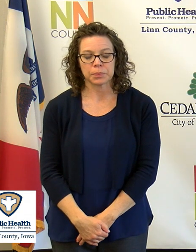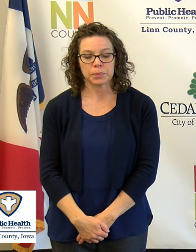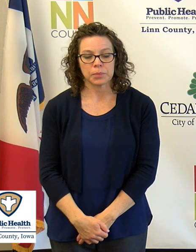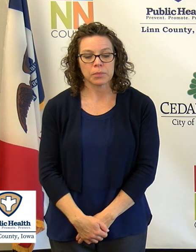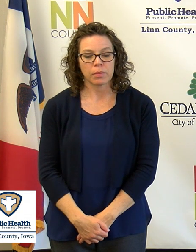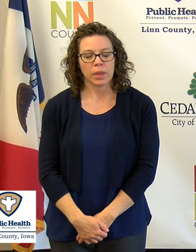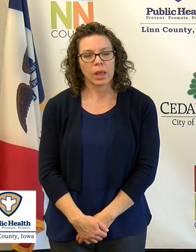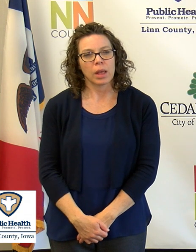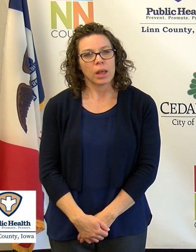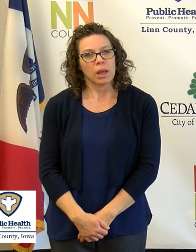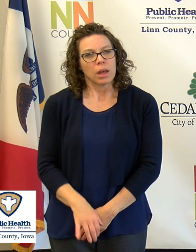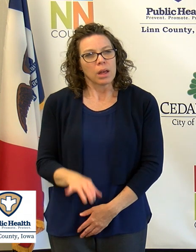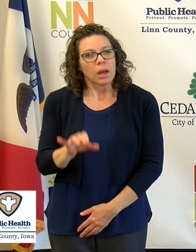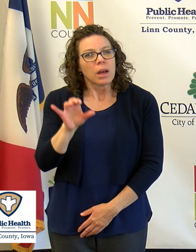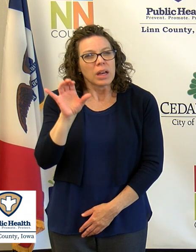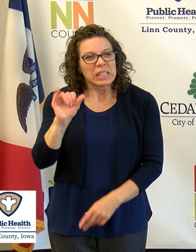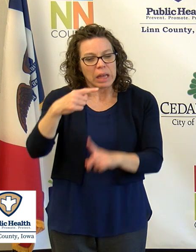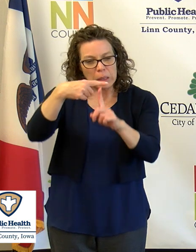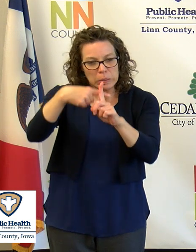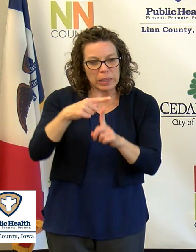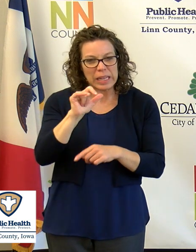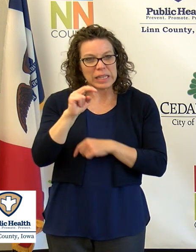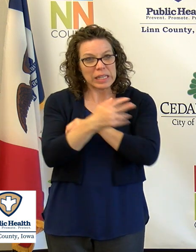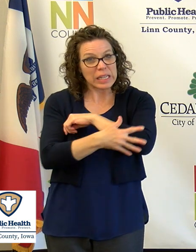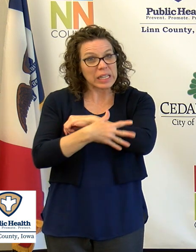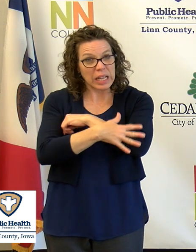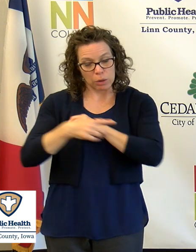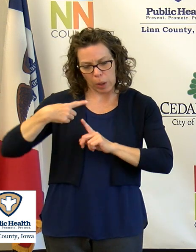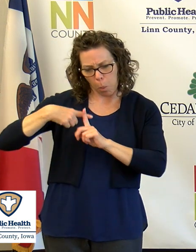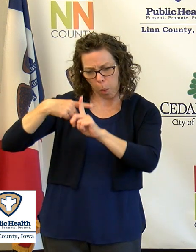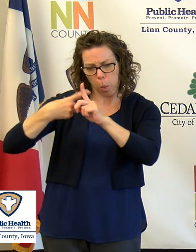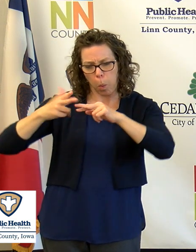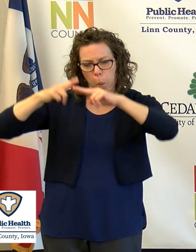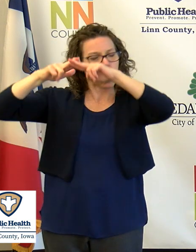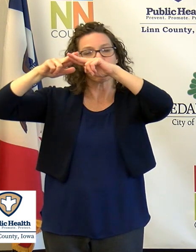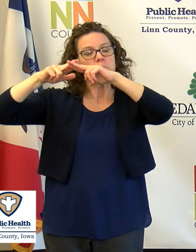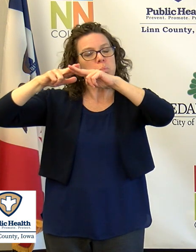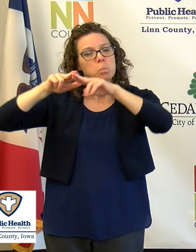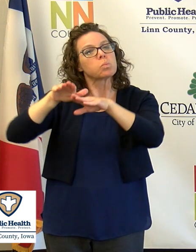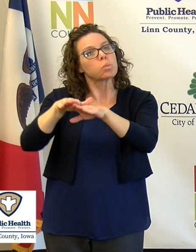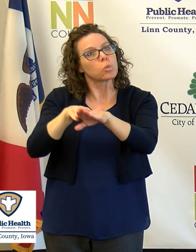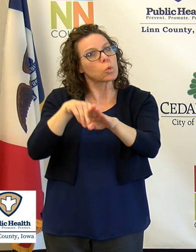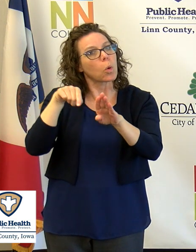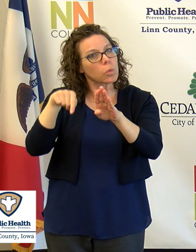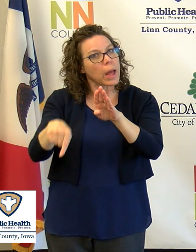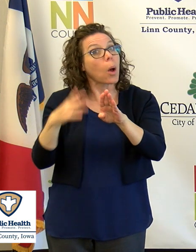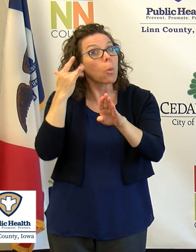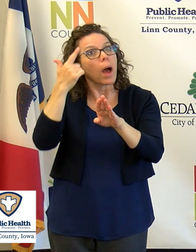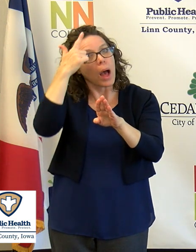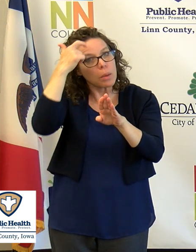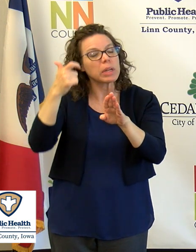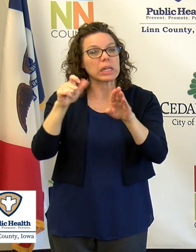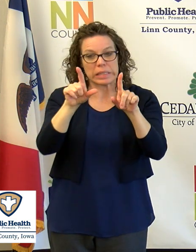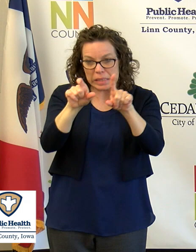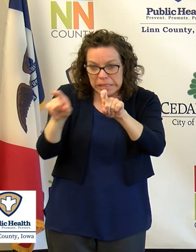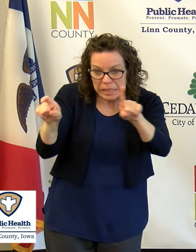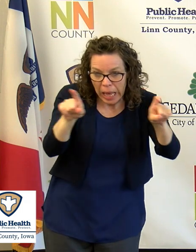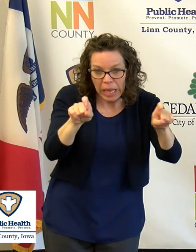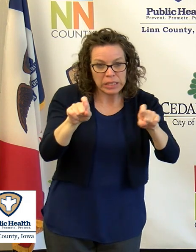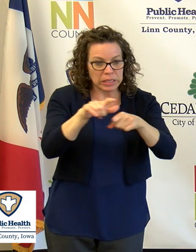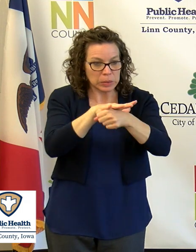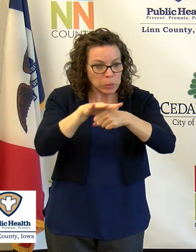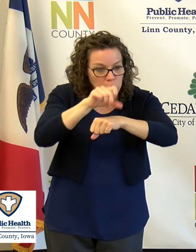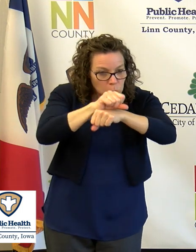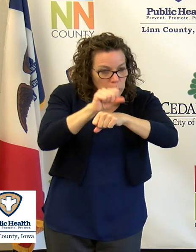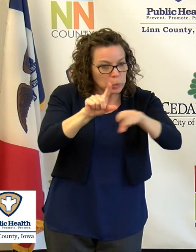The rate of cases being reported in Lynn County has slowed due to large-scale mass testing within local workplaces